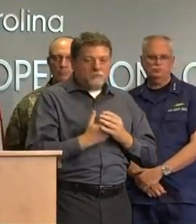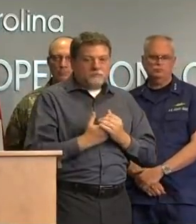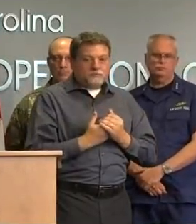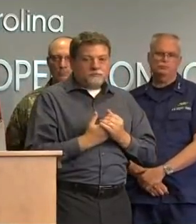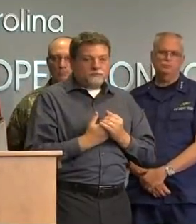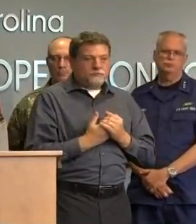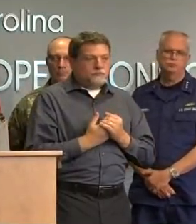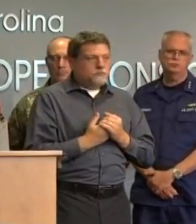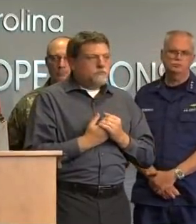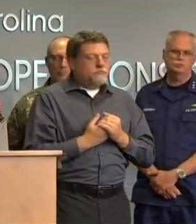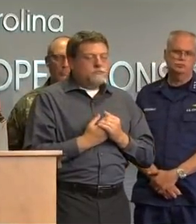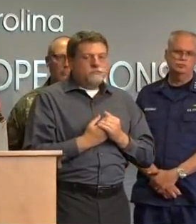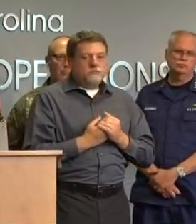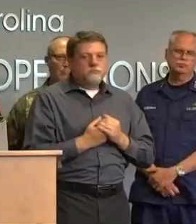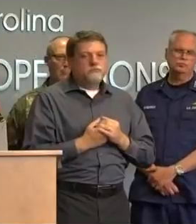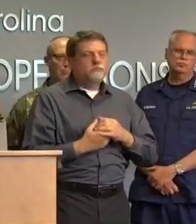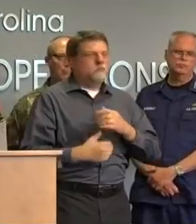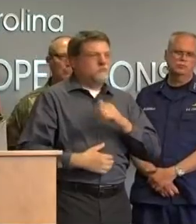yes sir i